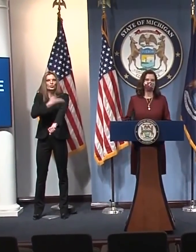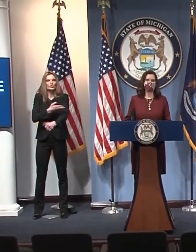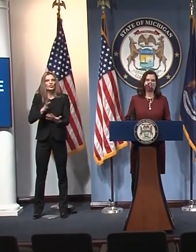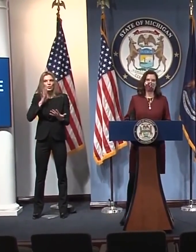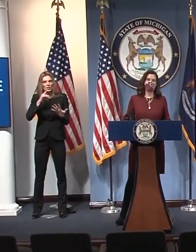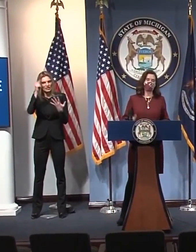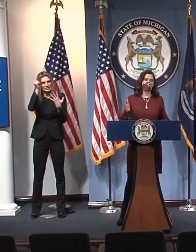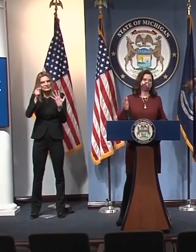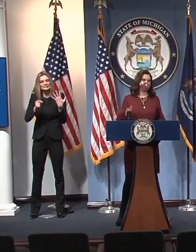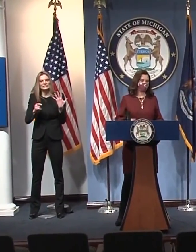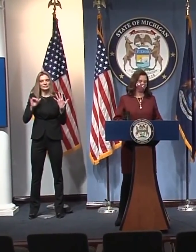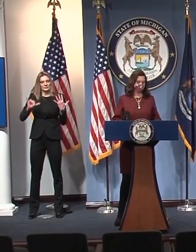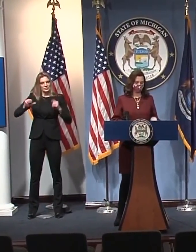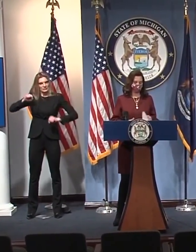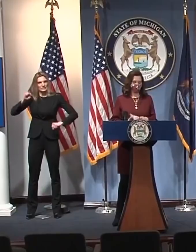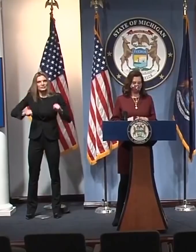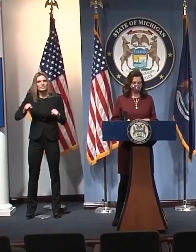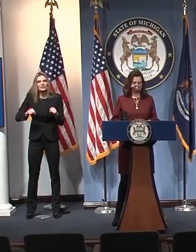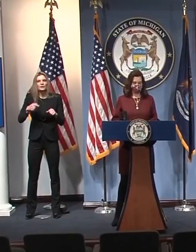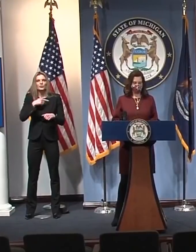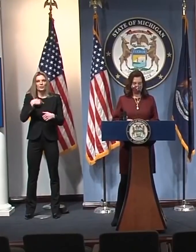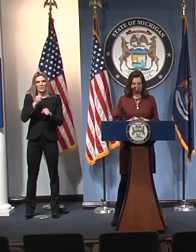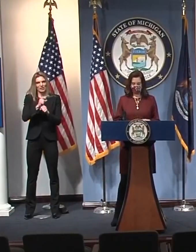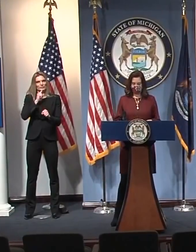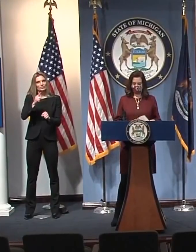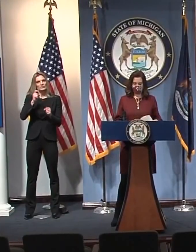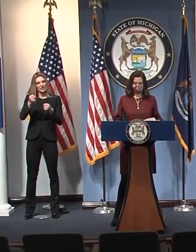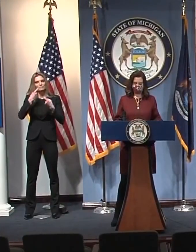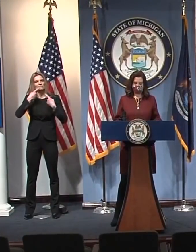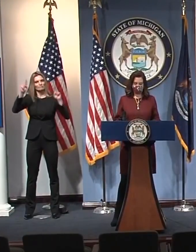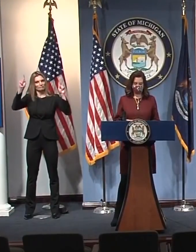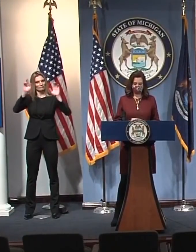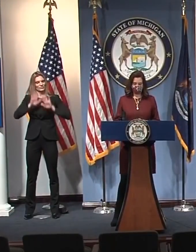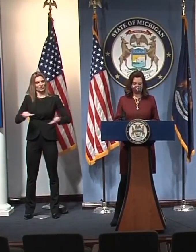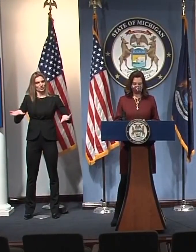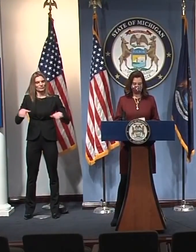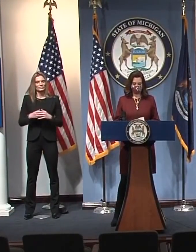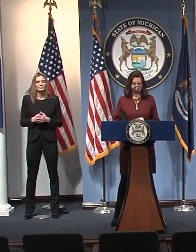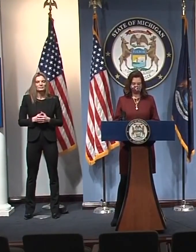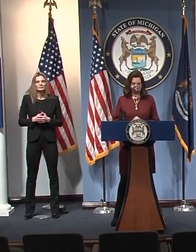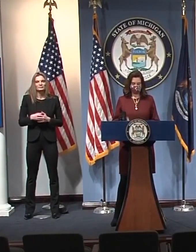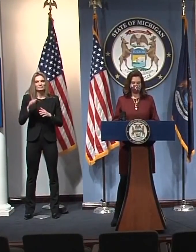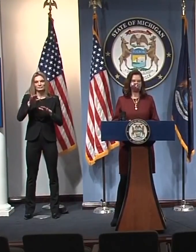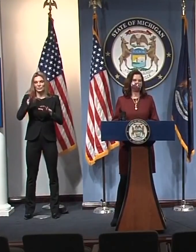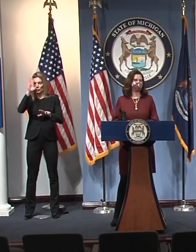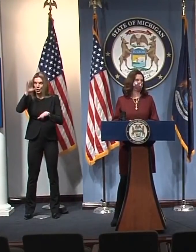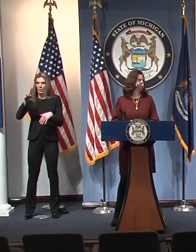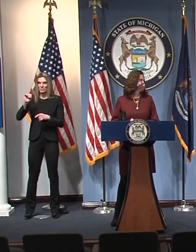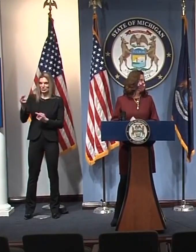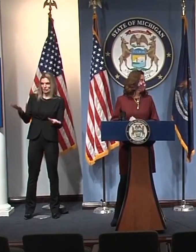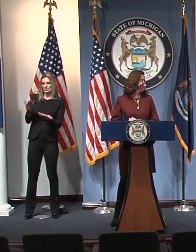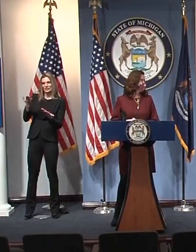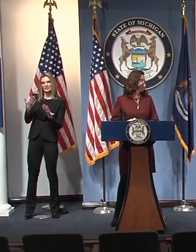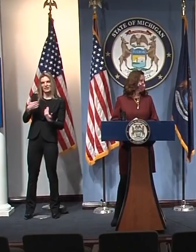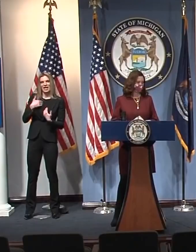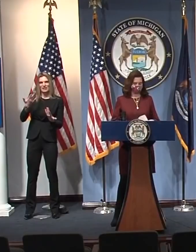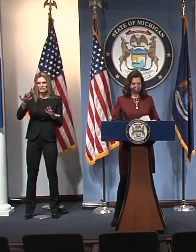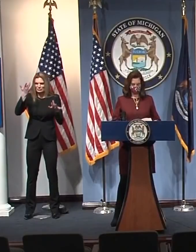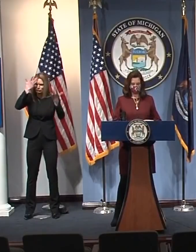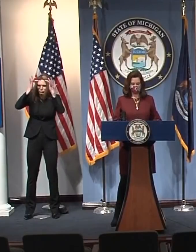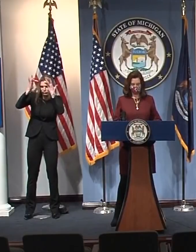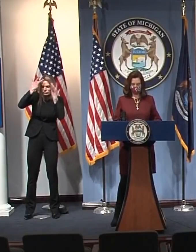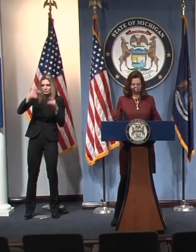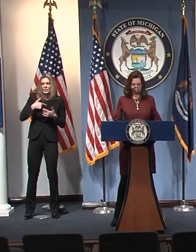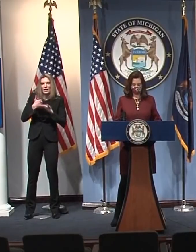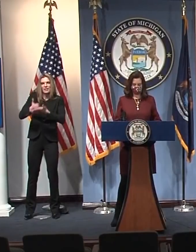grapple with. The whole world's going to grapple with, but we want to make sure we our kids in Michigan have got some of the best minds sitting around the table putting that plan